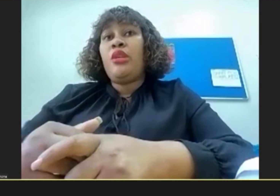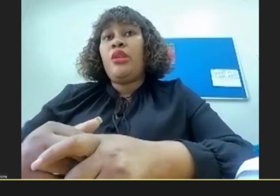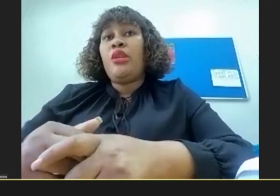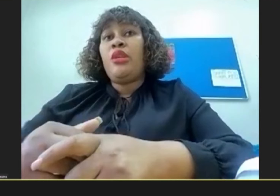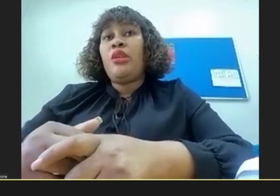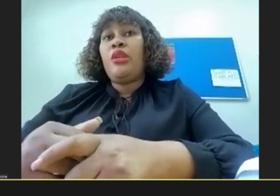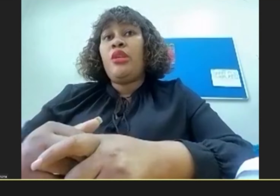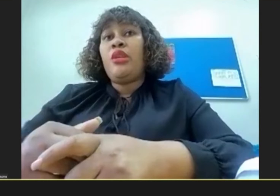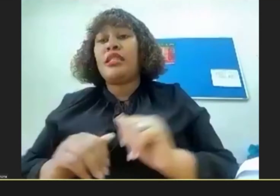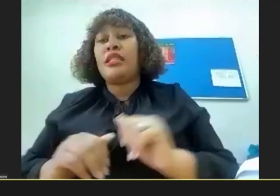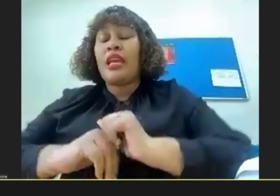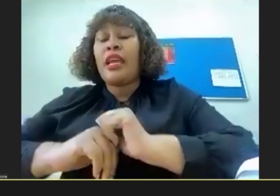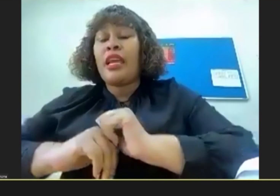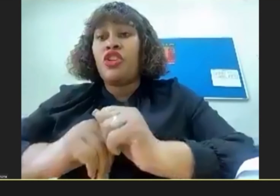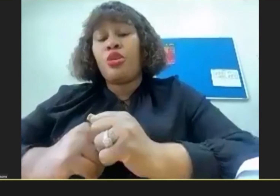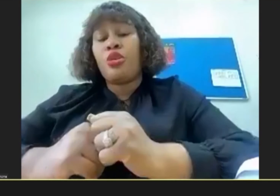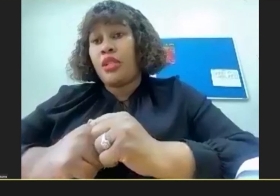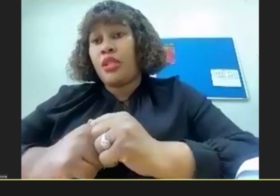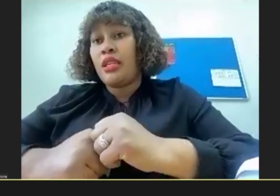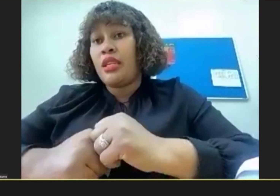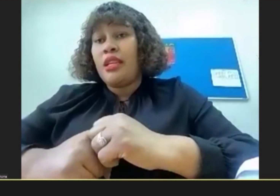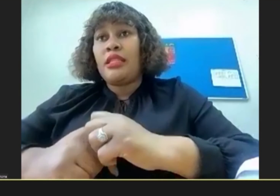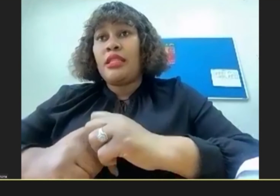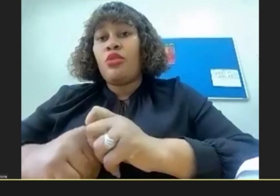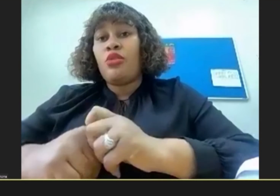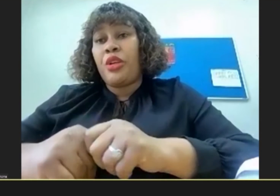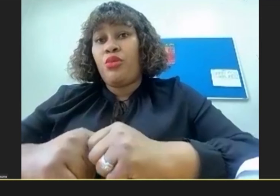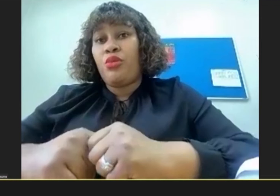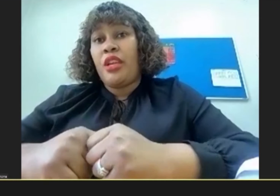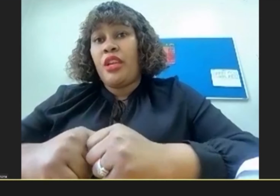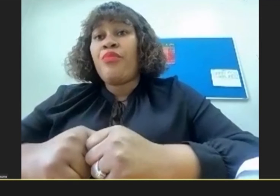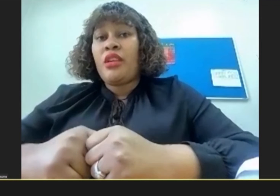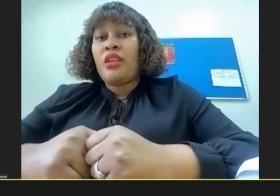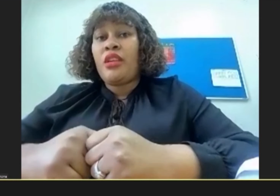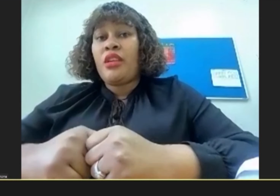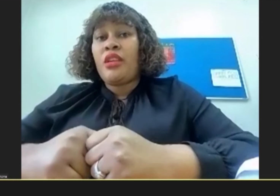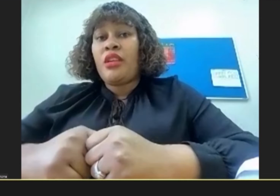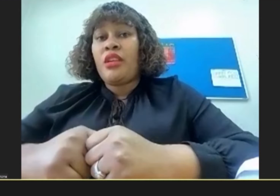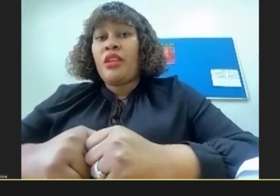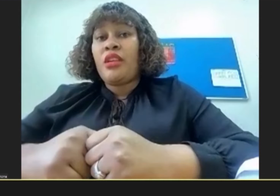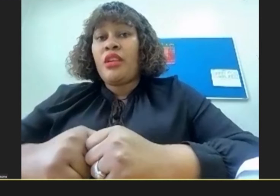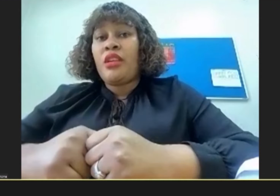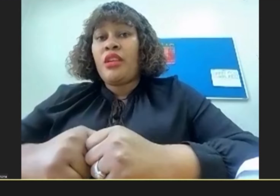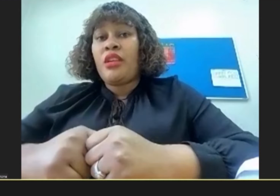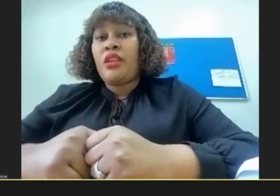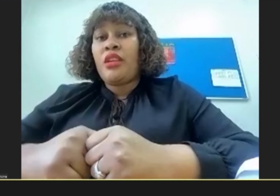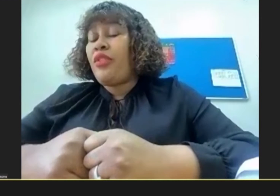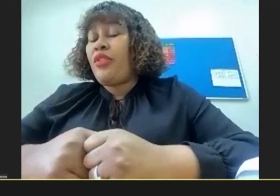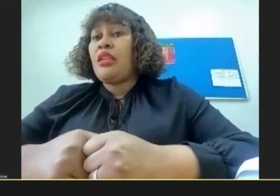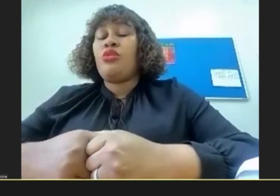mean that you can just stand there And interpret Yes It does not work that way Yeah, you need to be trained You need to know your code of ethics You